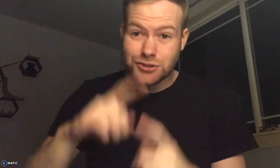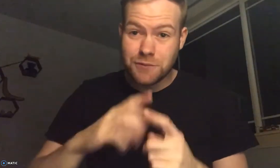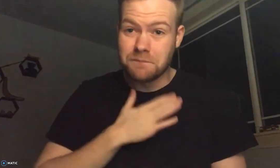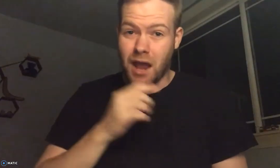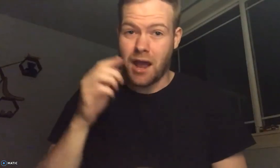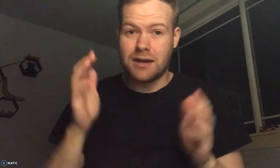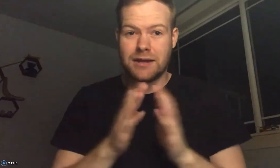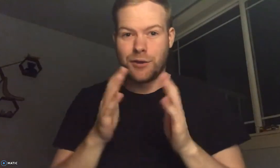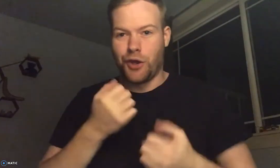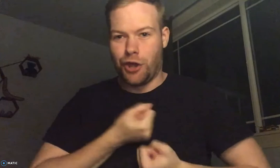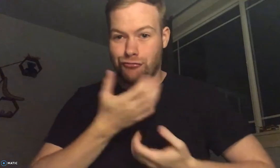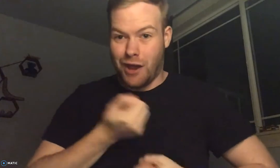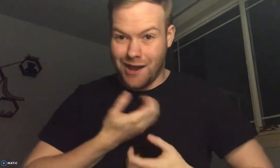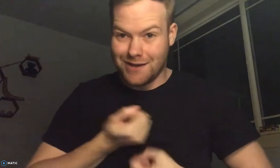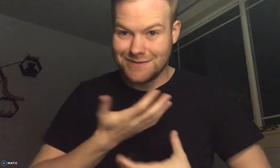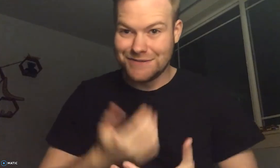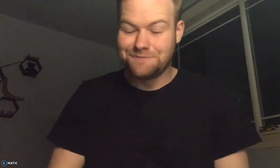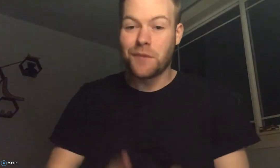Thank you for listening to my rant.